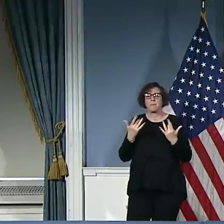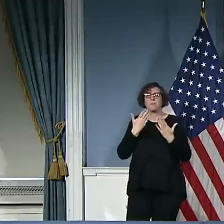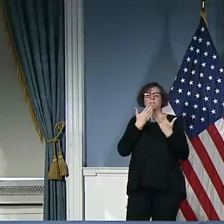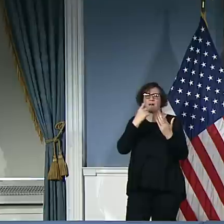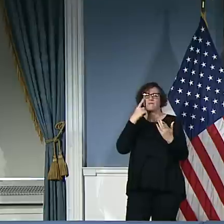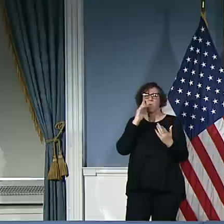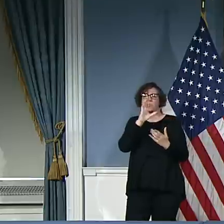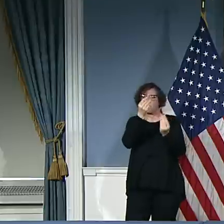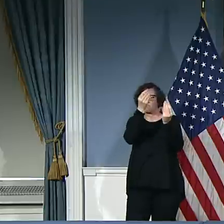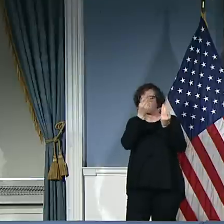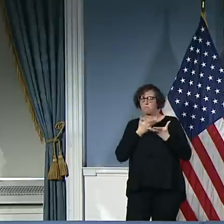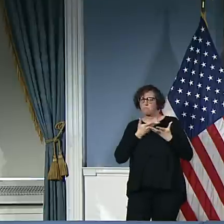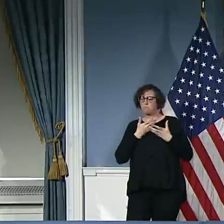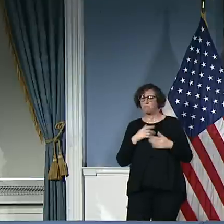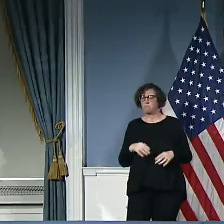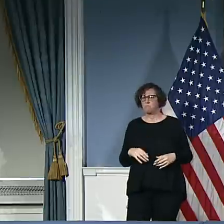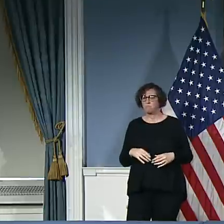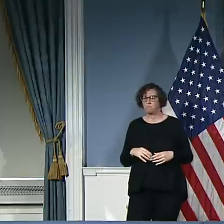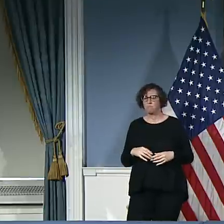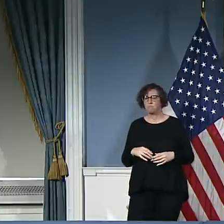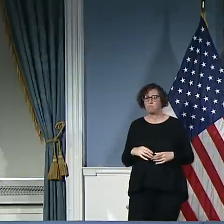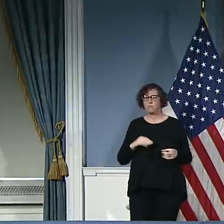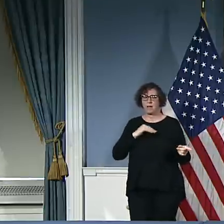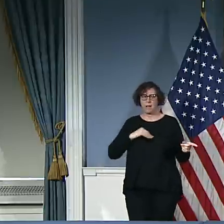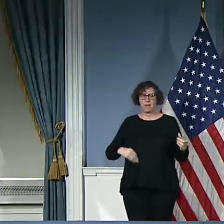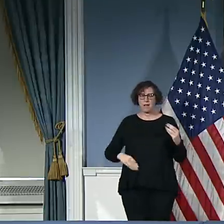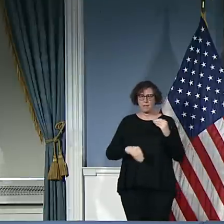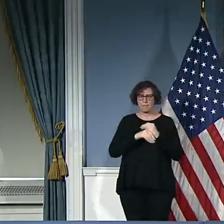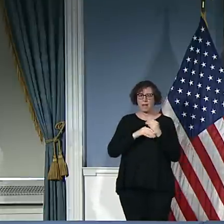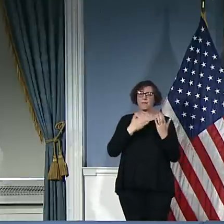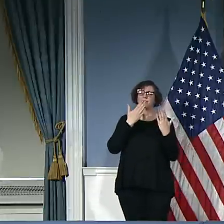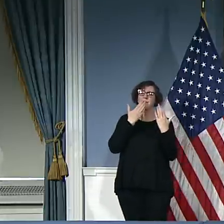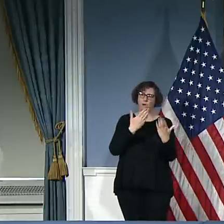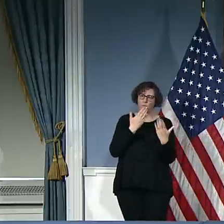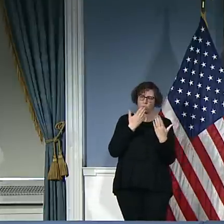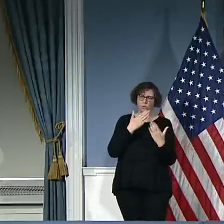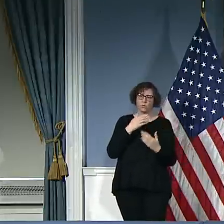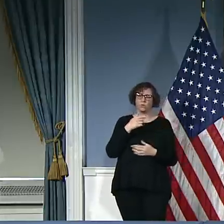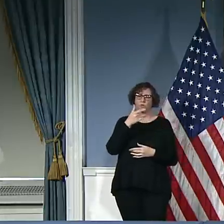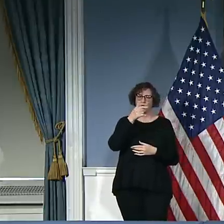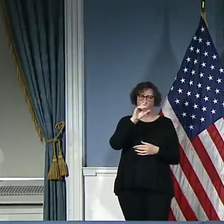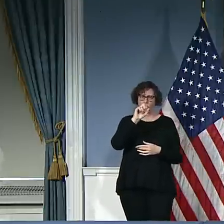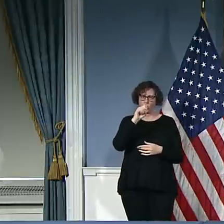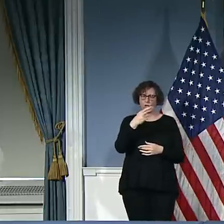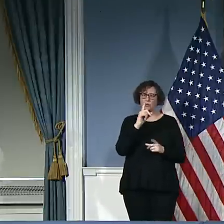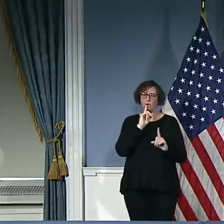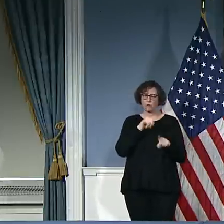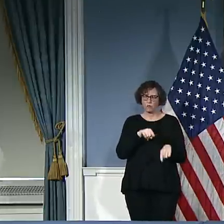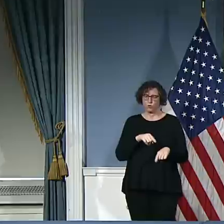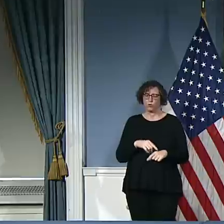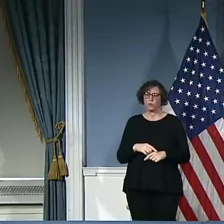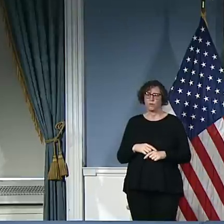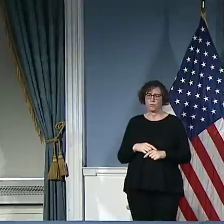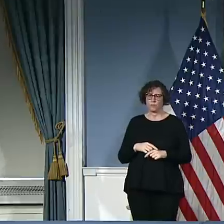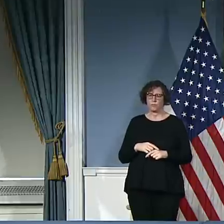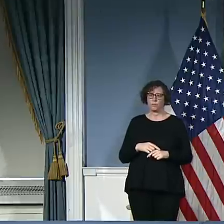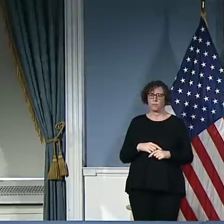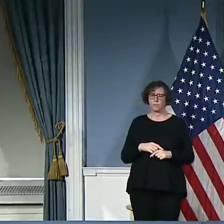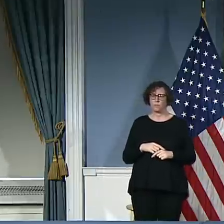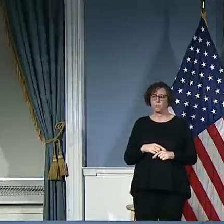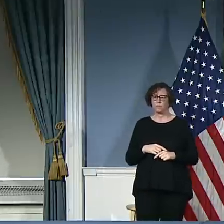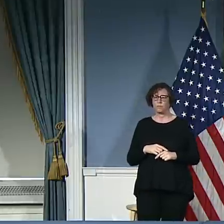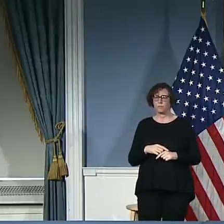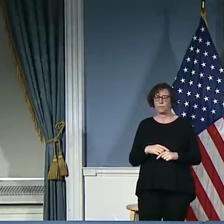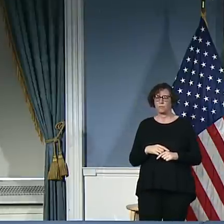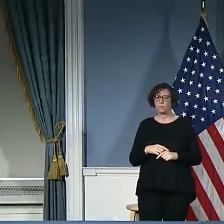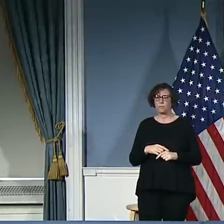Yeah, and Gersh, I also say thank you because, look, I want to say, having raised my concern about the consistency of